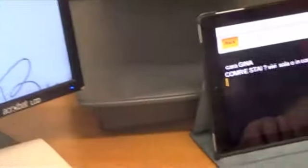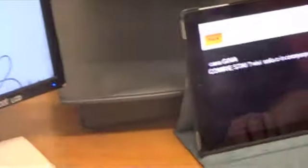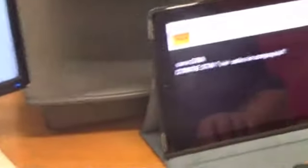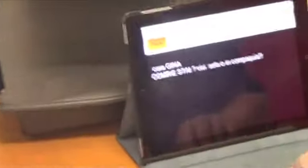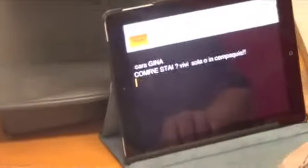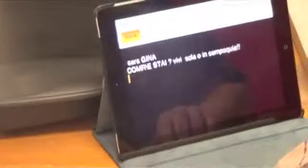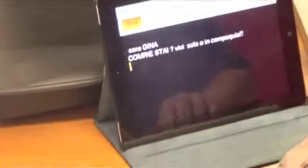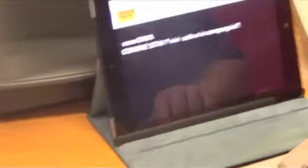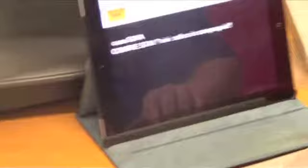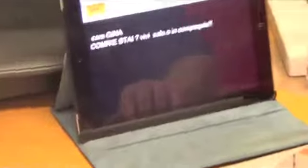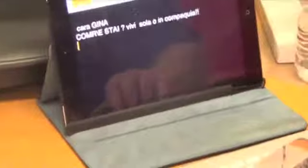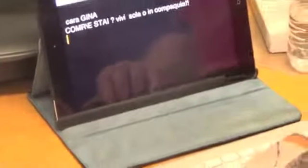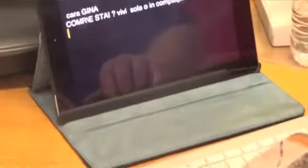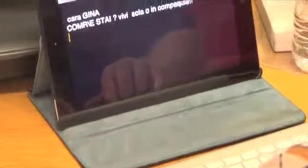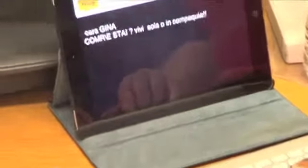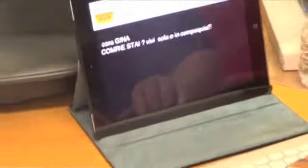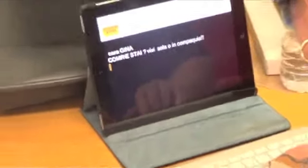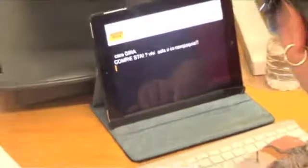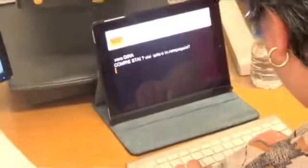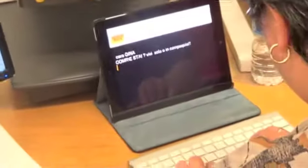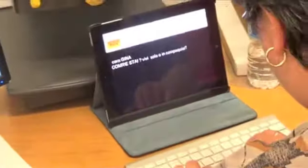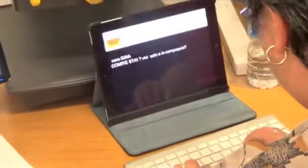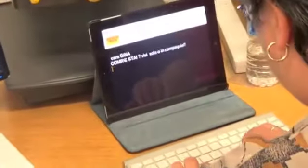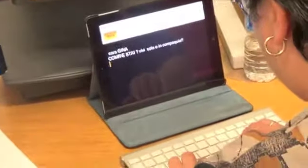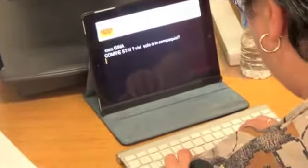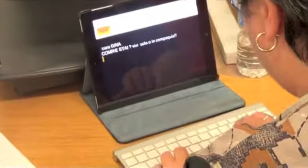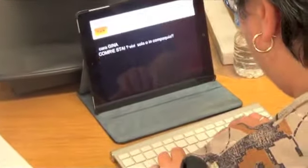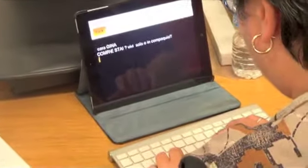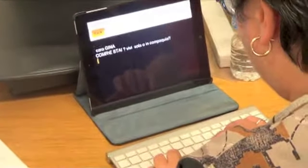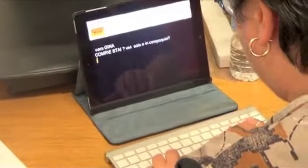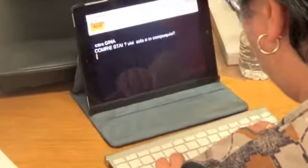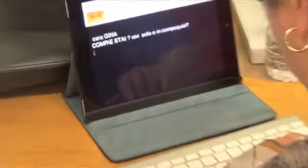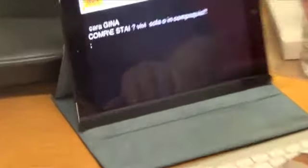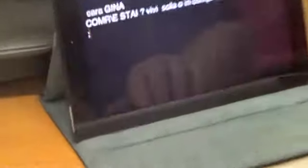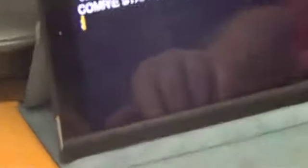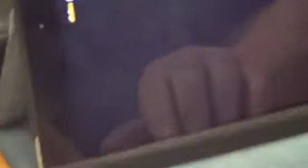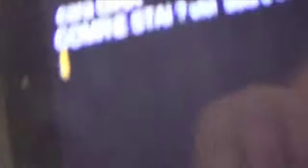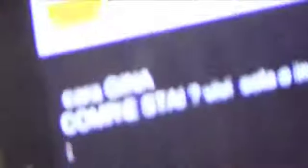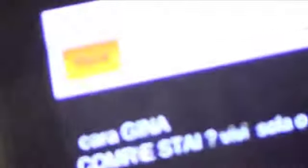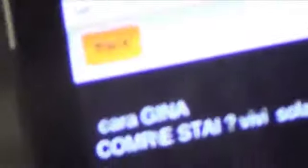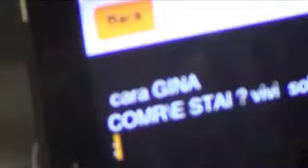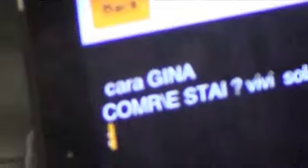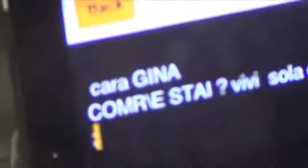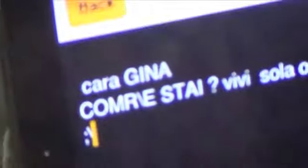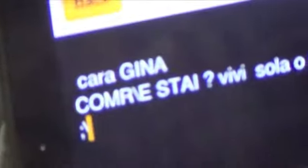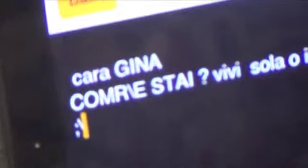her auntie's Italian scroll onto her iPad so she can translate the letter into English.